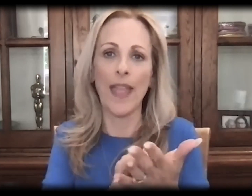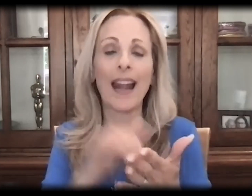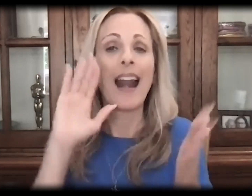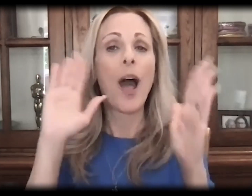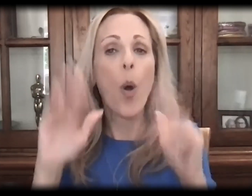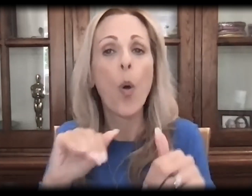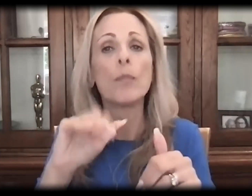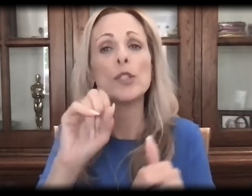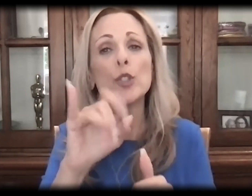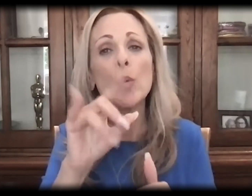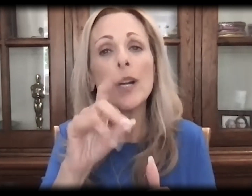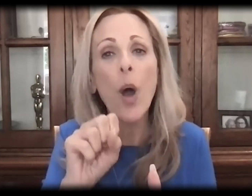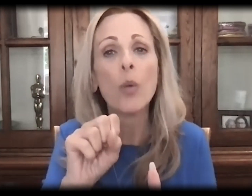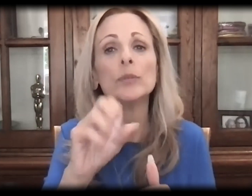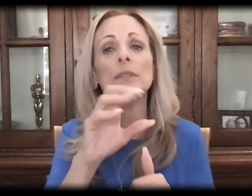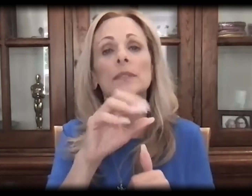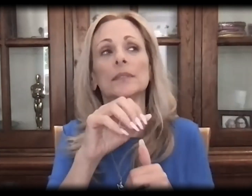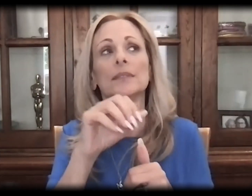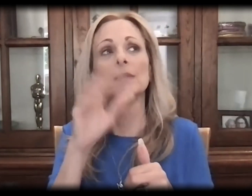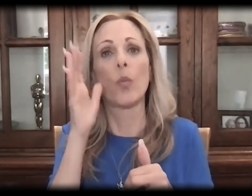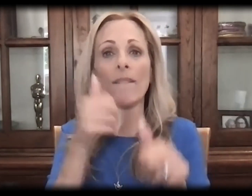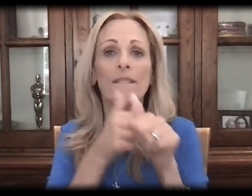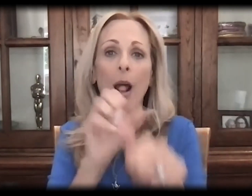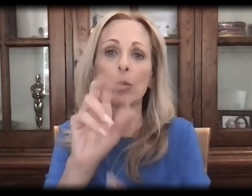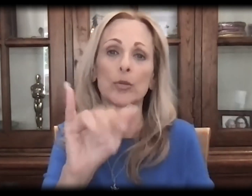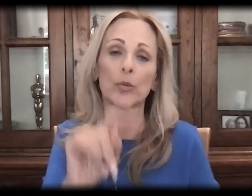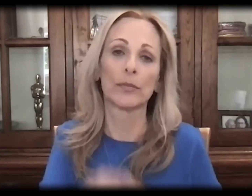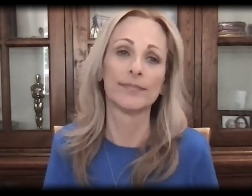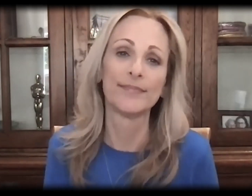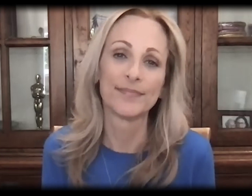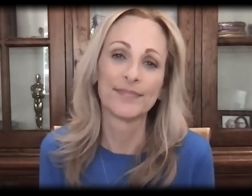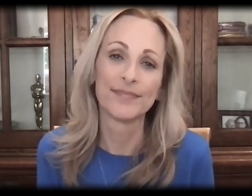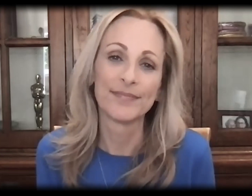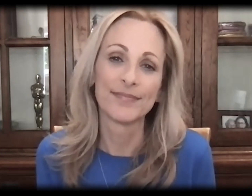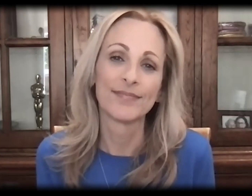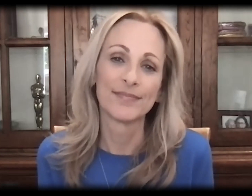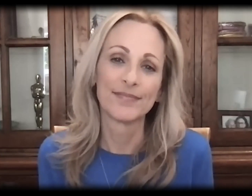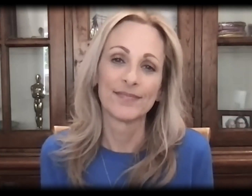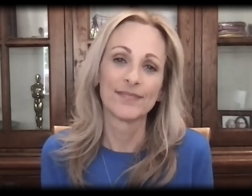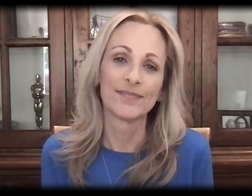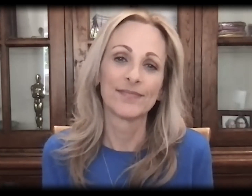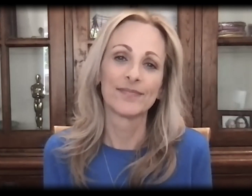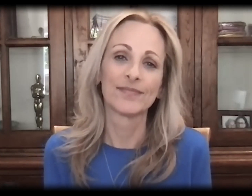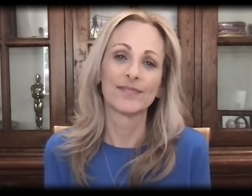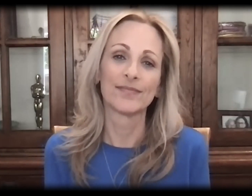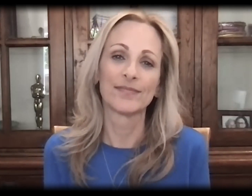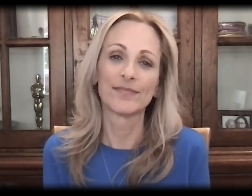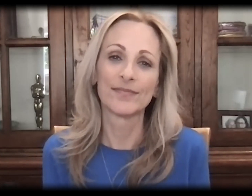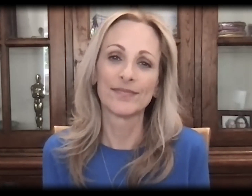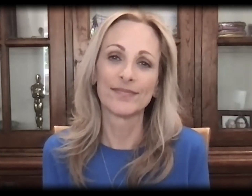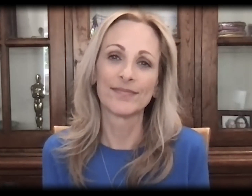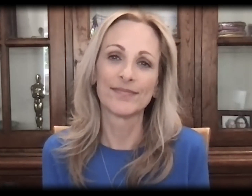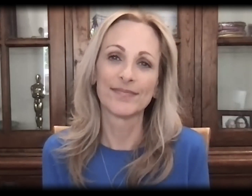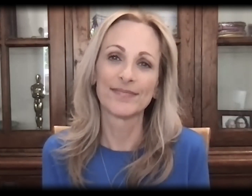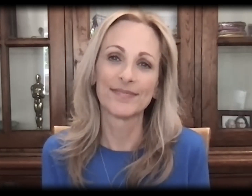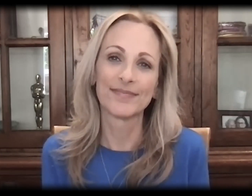the history of the film business has provided open captions for a film in American Sign Language. And I hope that they will follow suit. Others will follow suit.